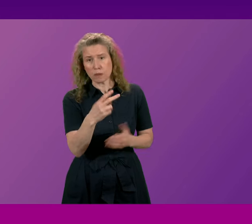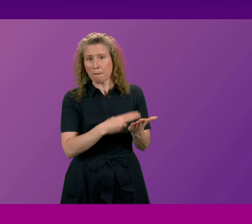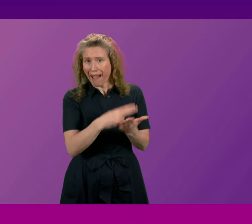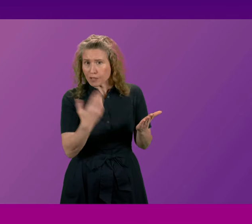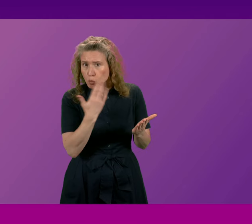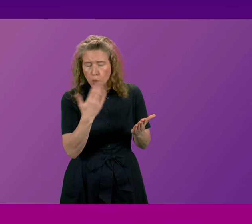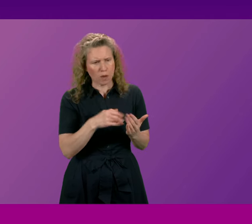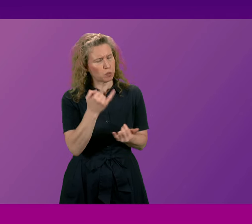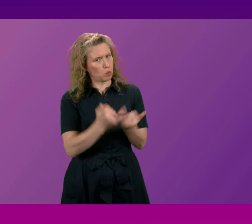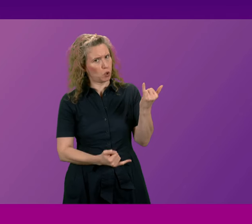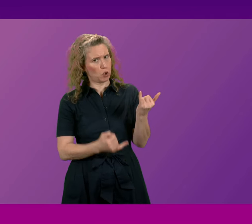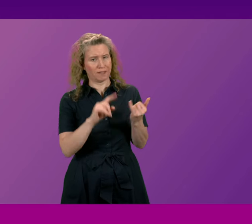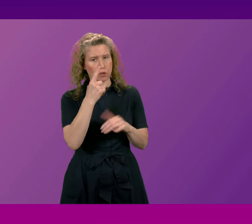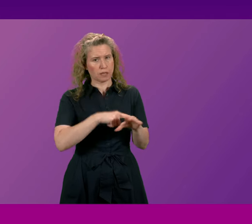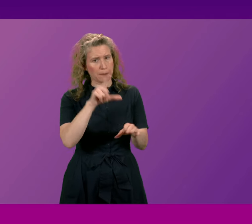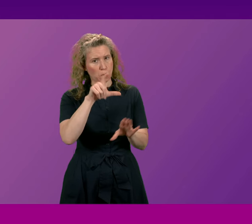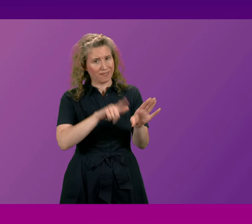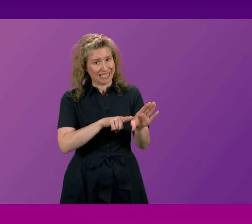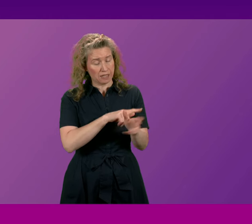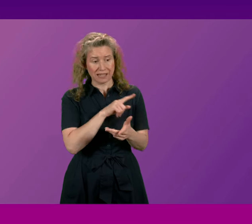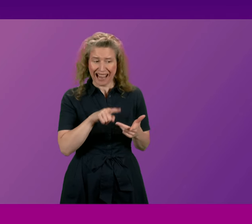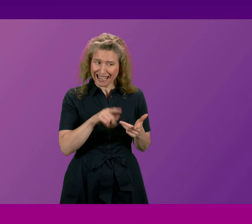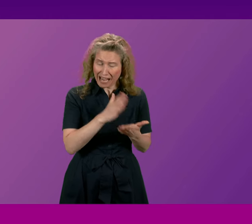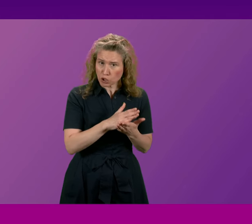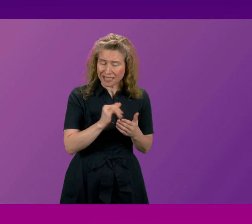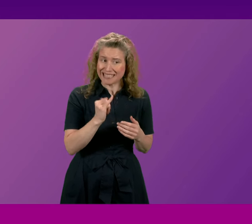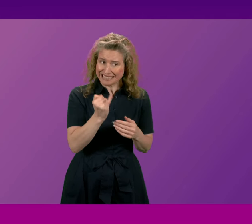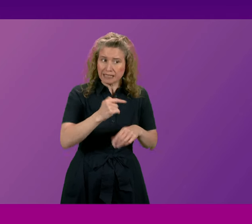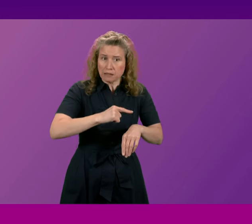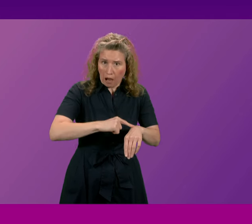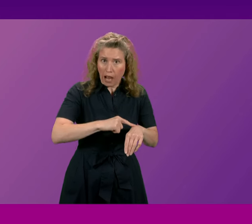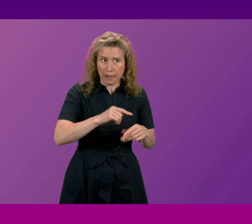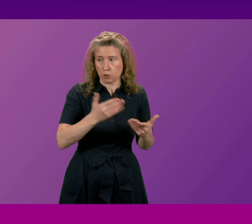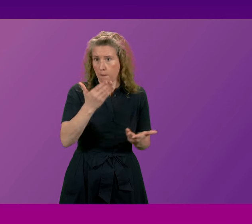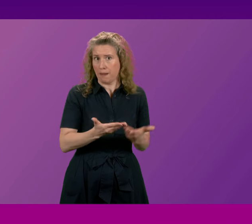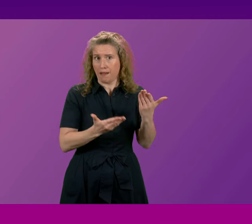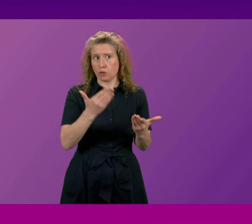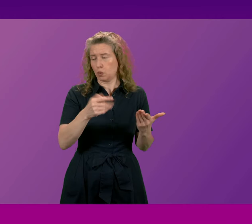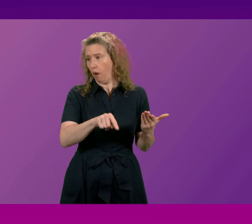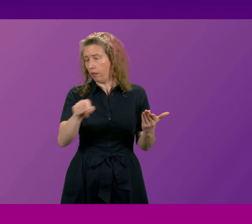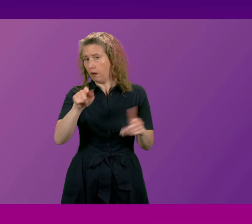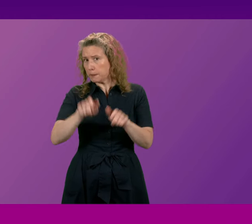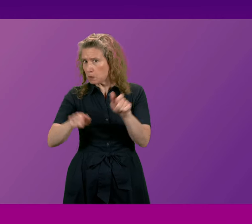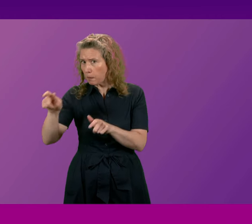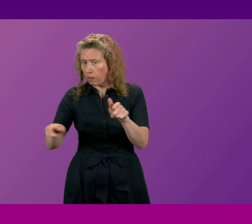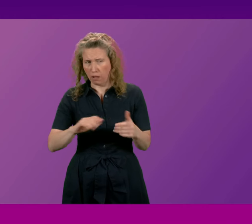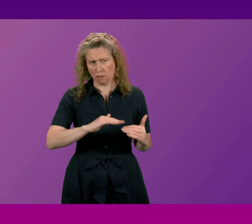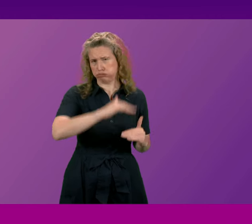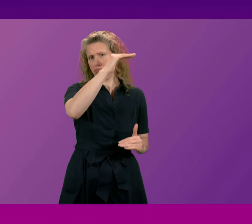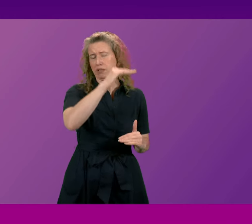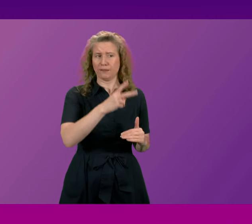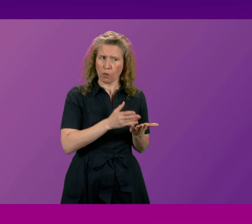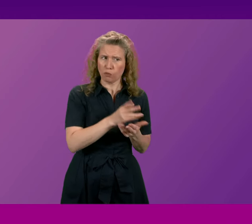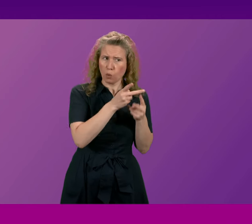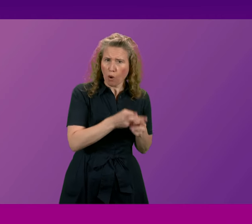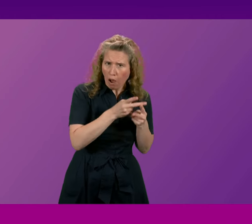time in 12 years and is almost six times the rate of all pupils despite commitments of the promise for which an example